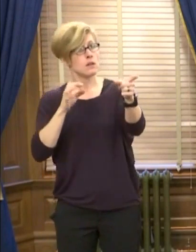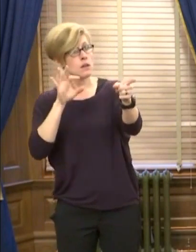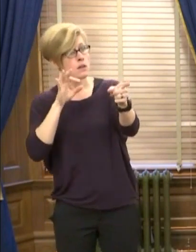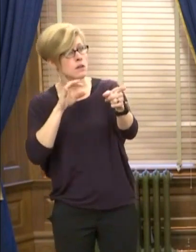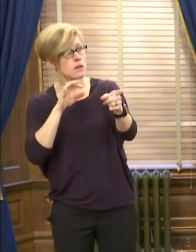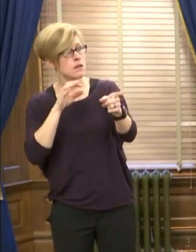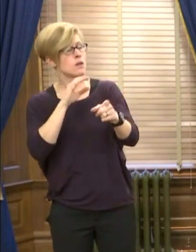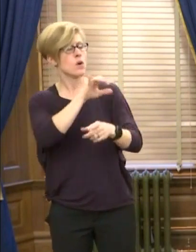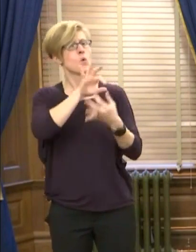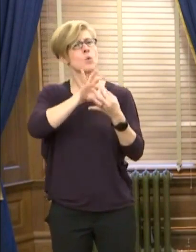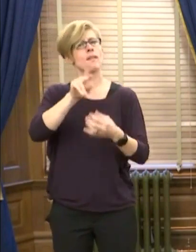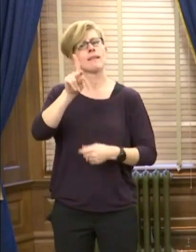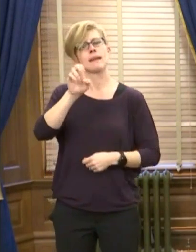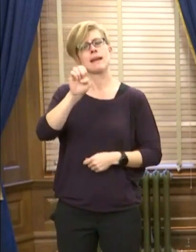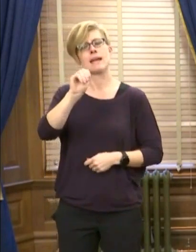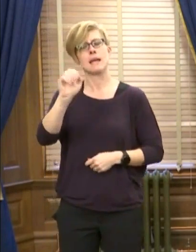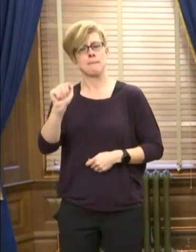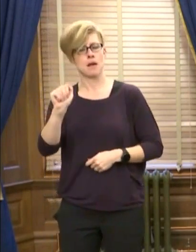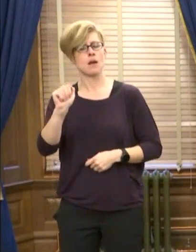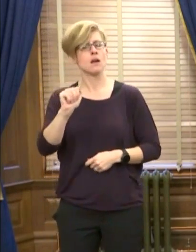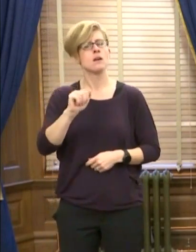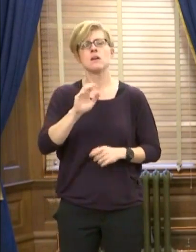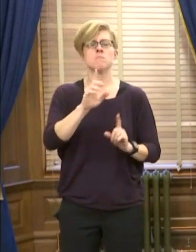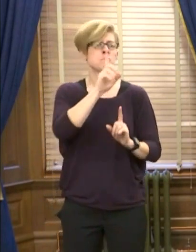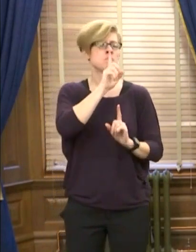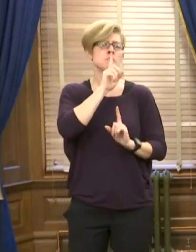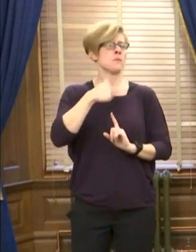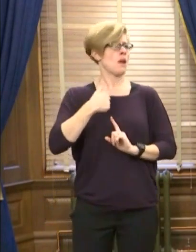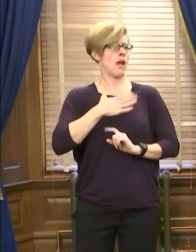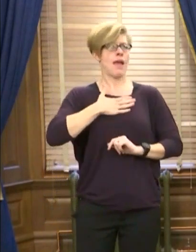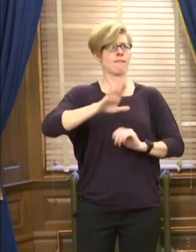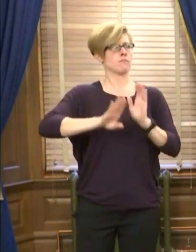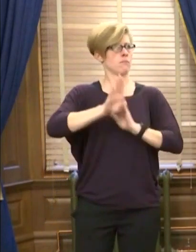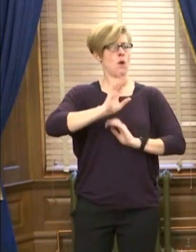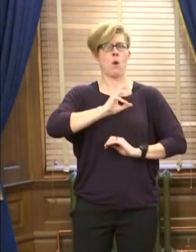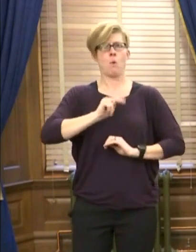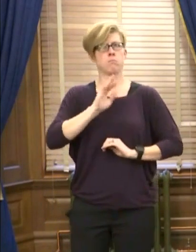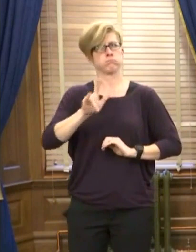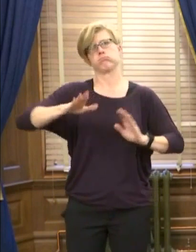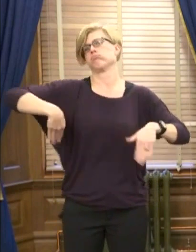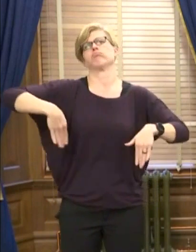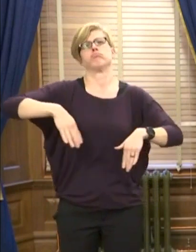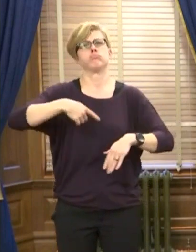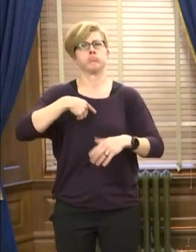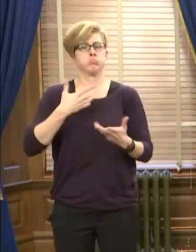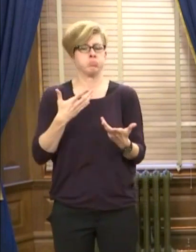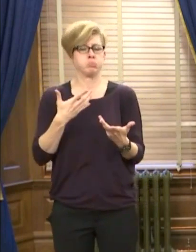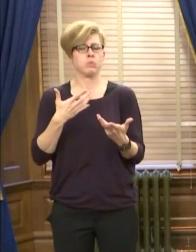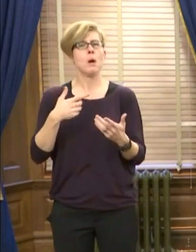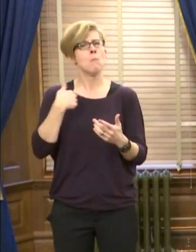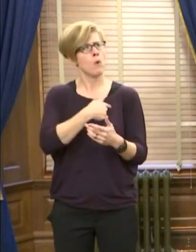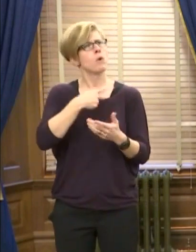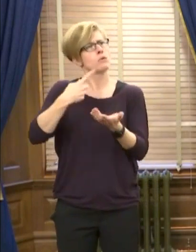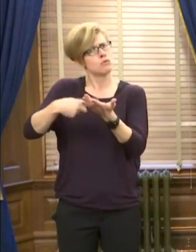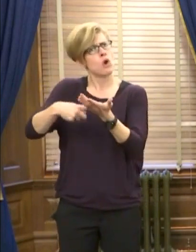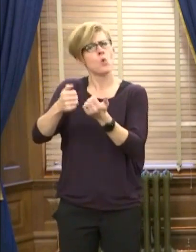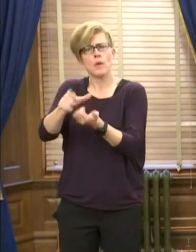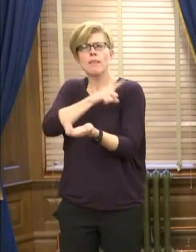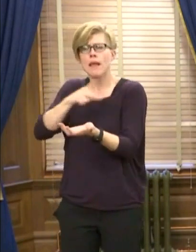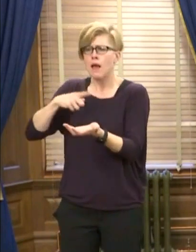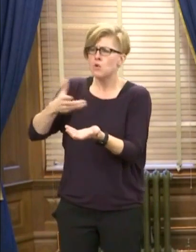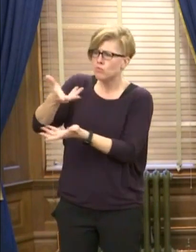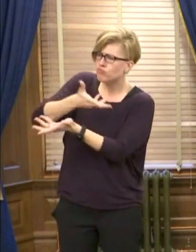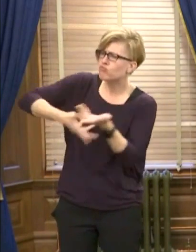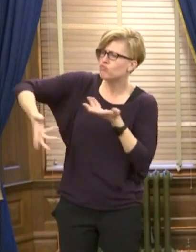Management Act? We don't have our own bill drafted, but we have been in regular communication with the legislature.